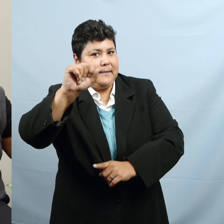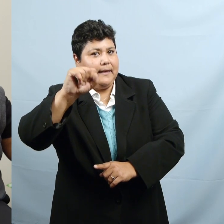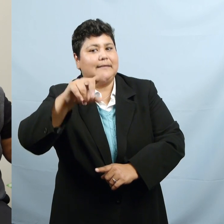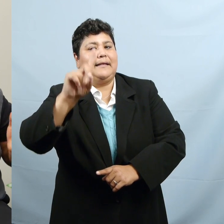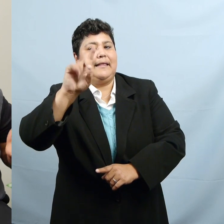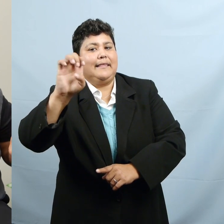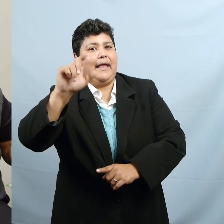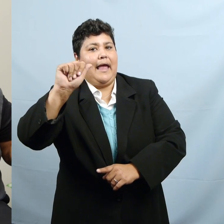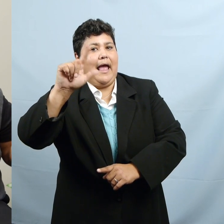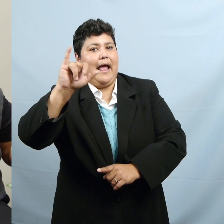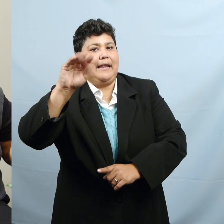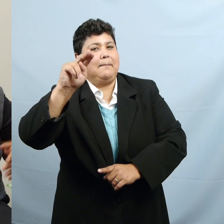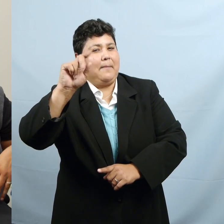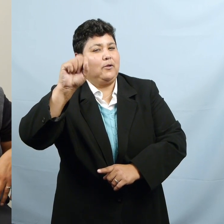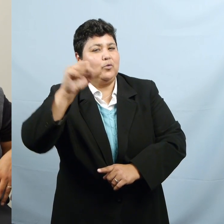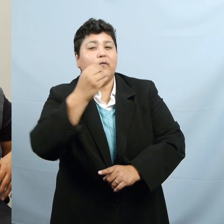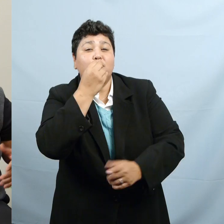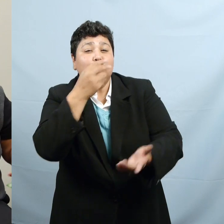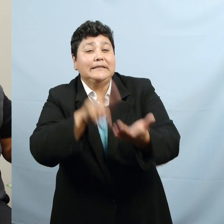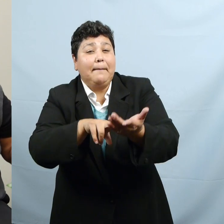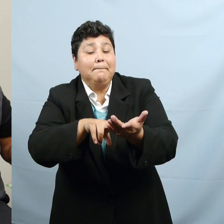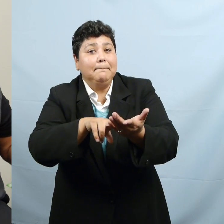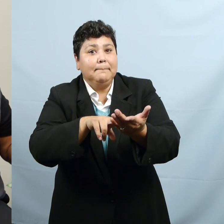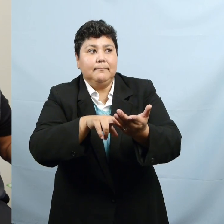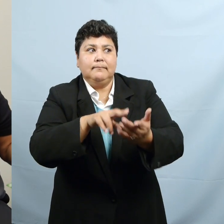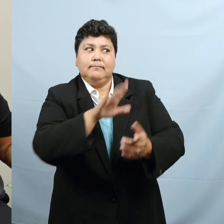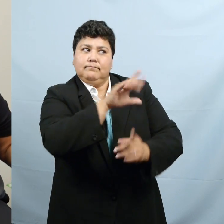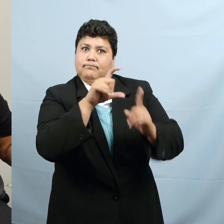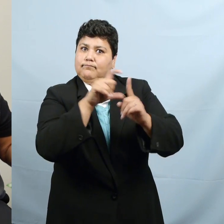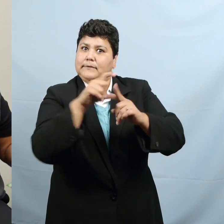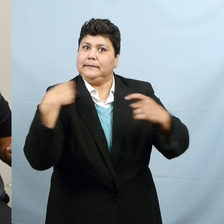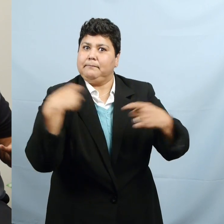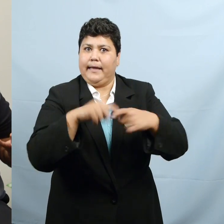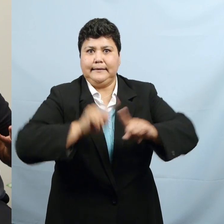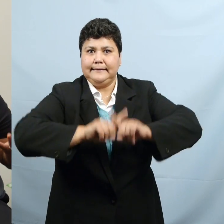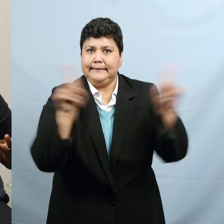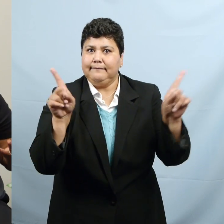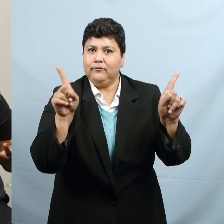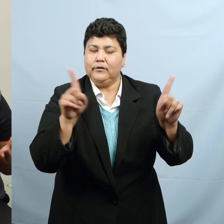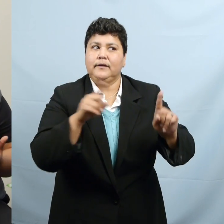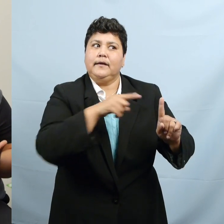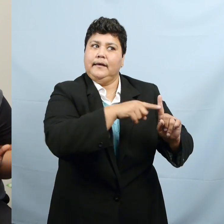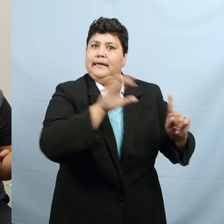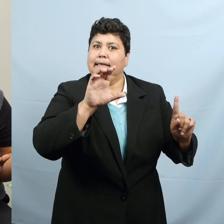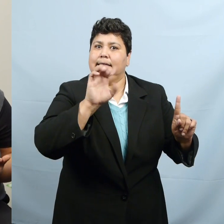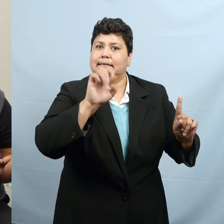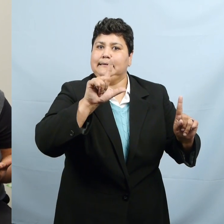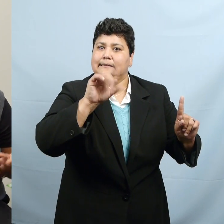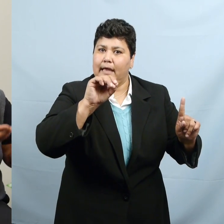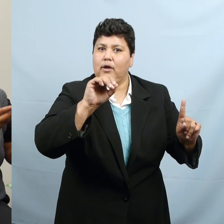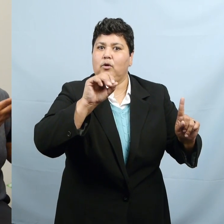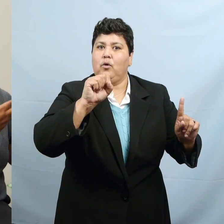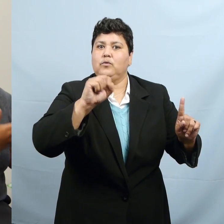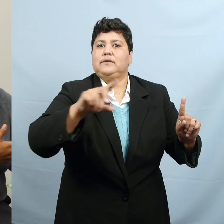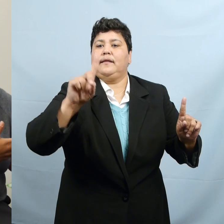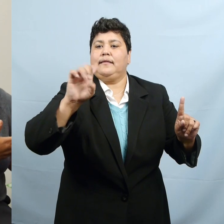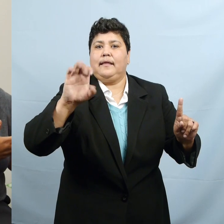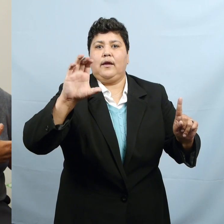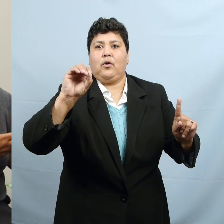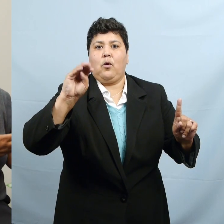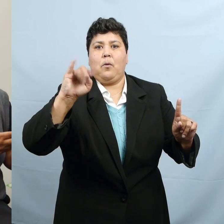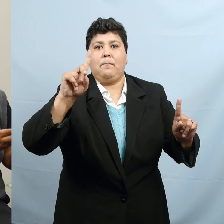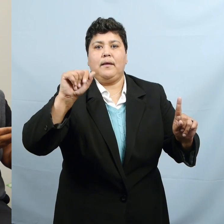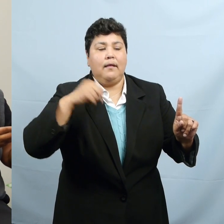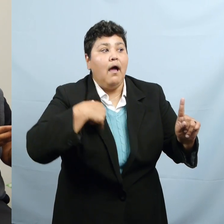stamps assistance, they say sales de, de comidas. So it was helpful for me because then that's, I want to use the terminology that, that